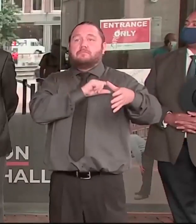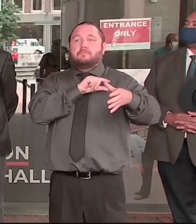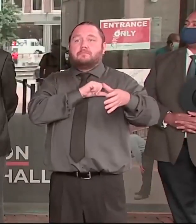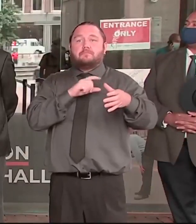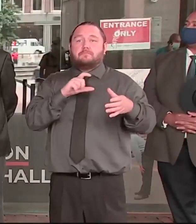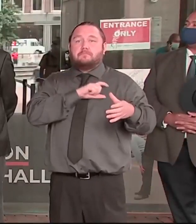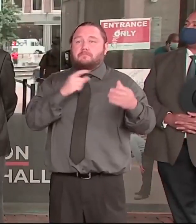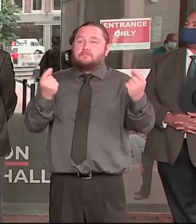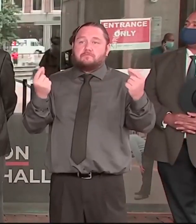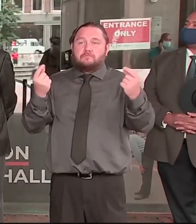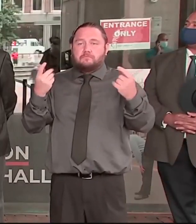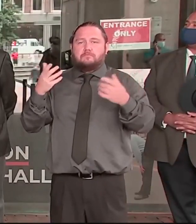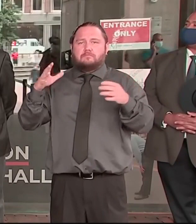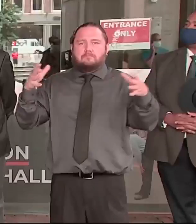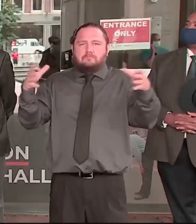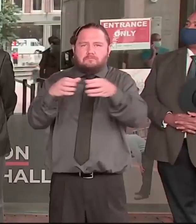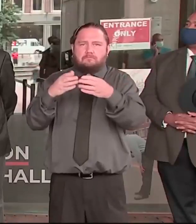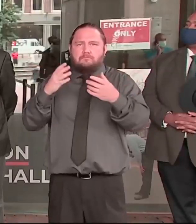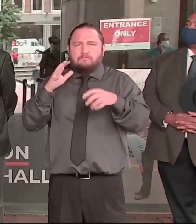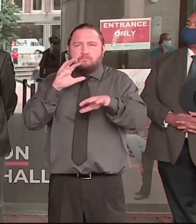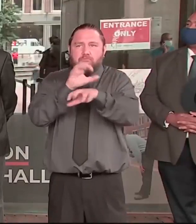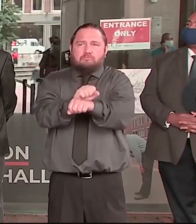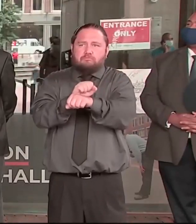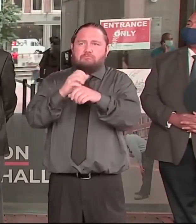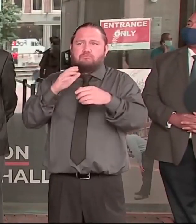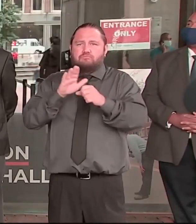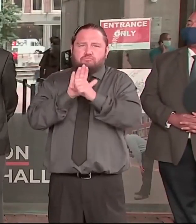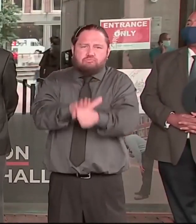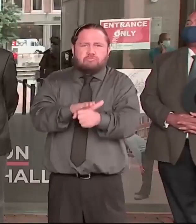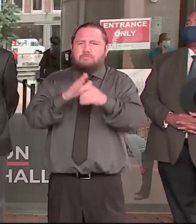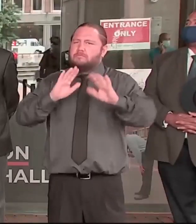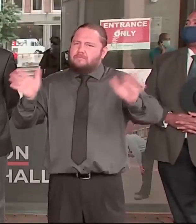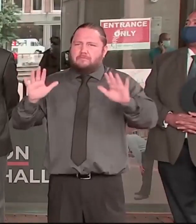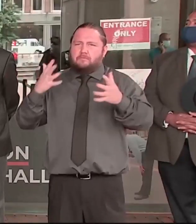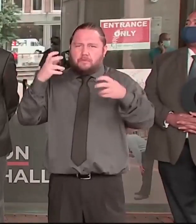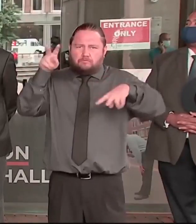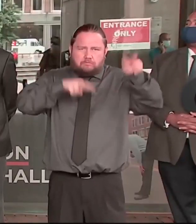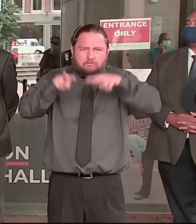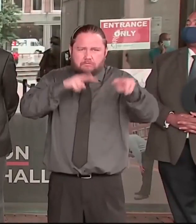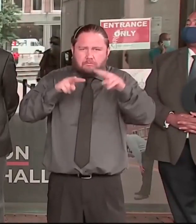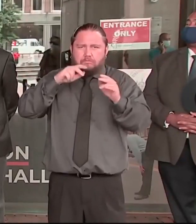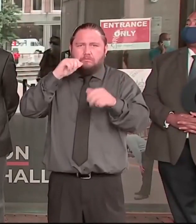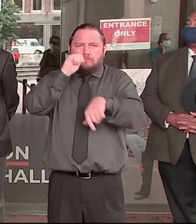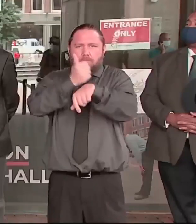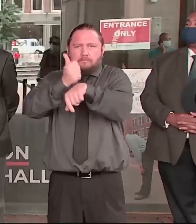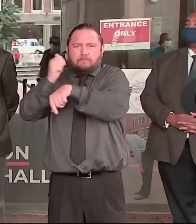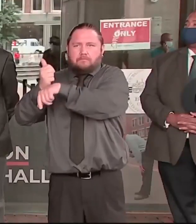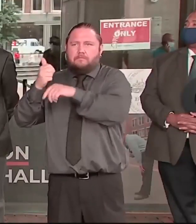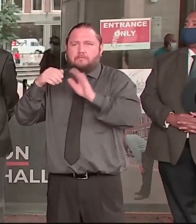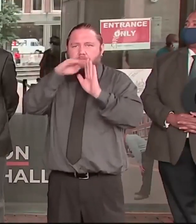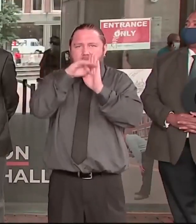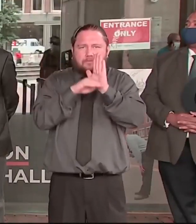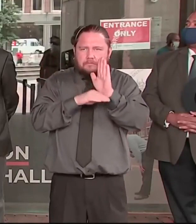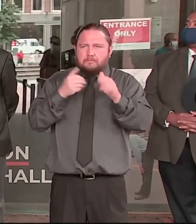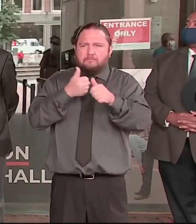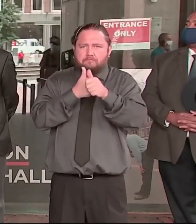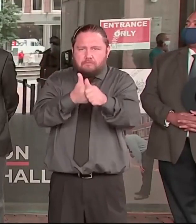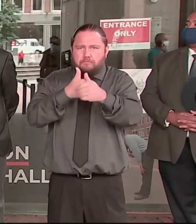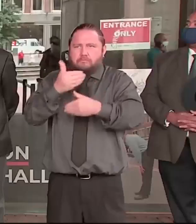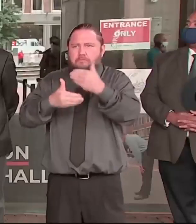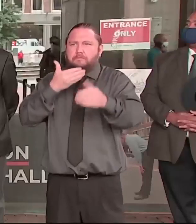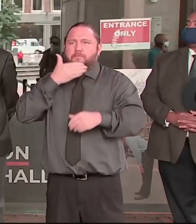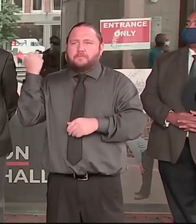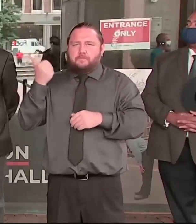by including a diverse range of input, experiences, and stories. Three, we will report the findings of our review to the